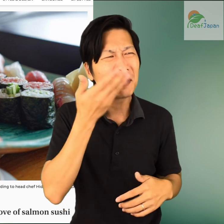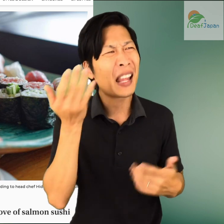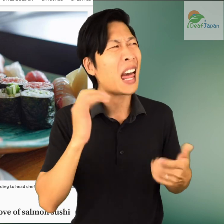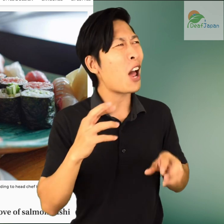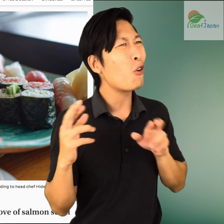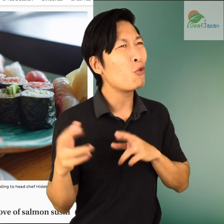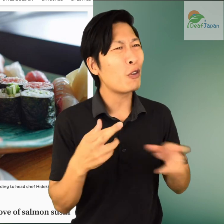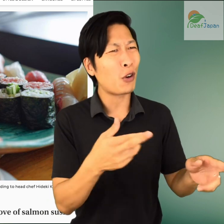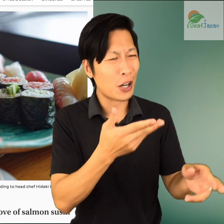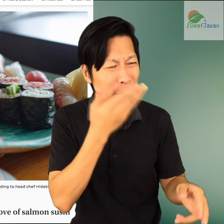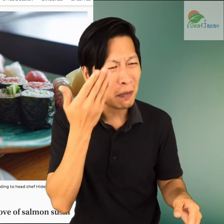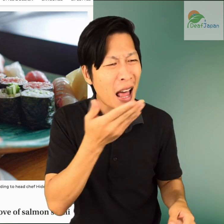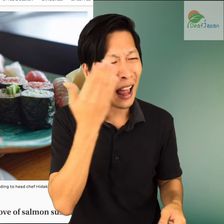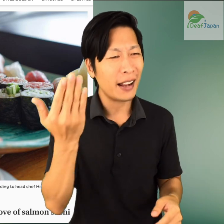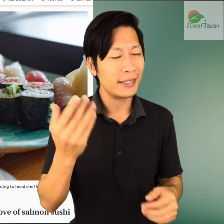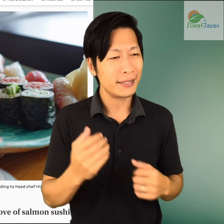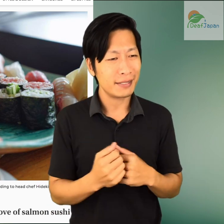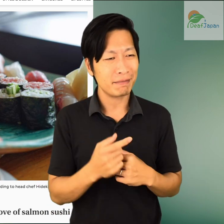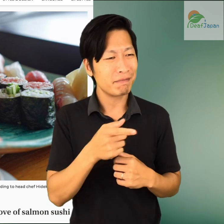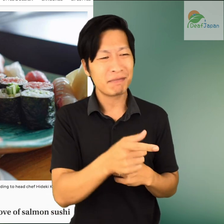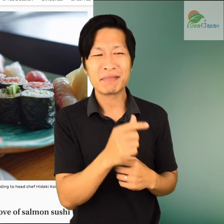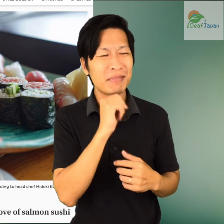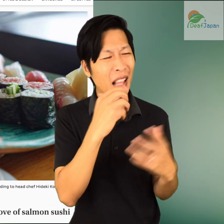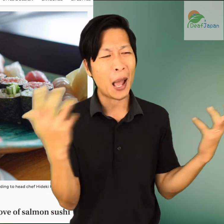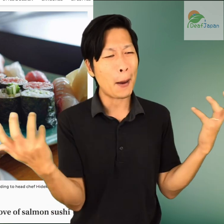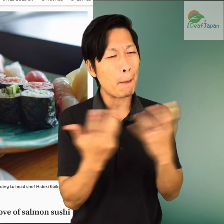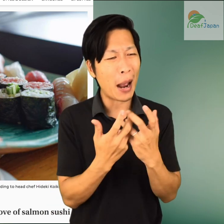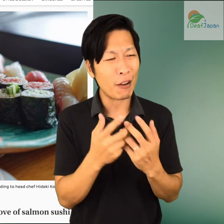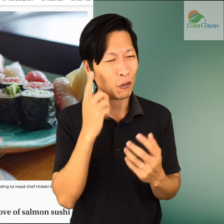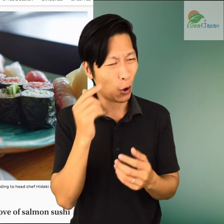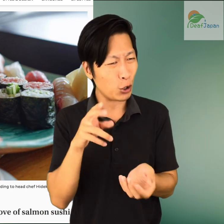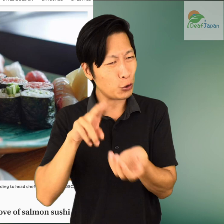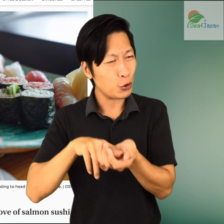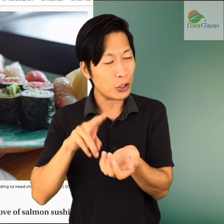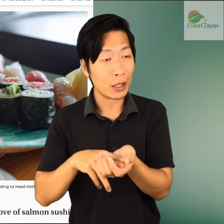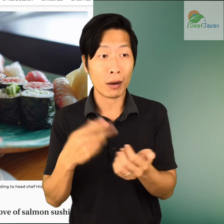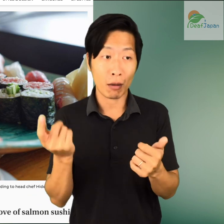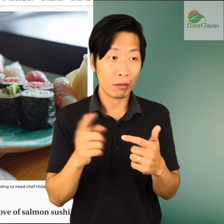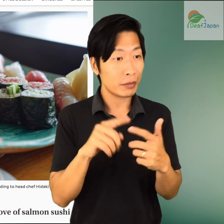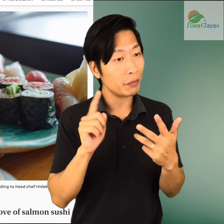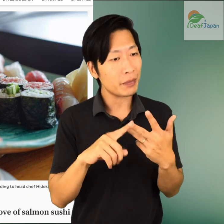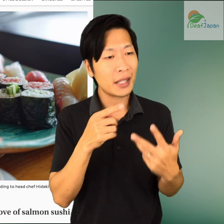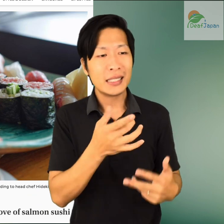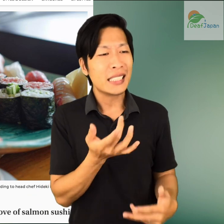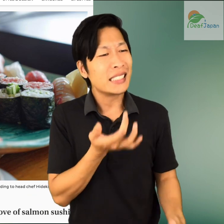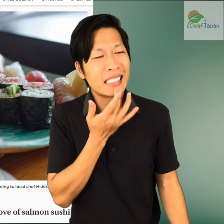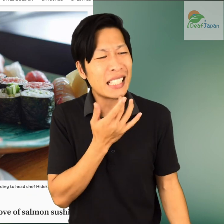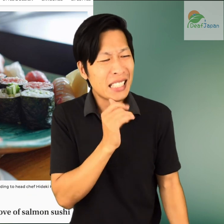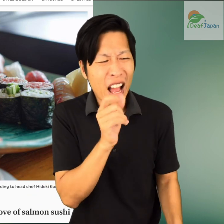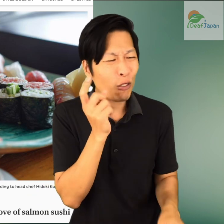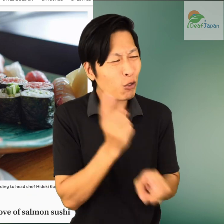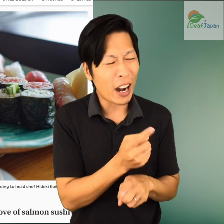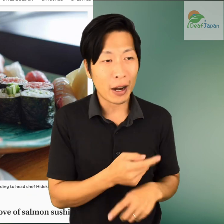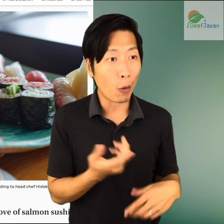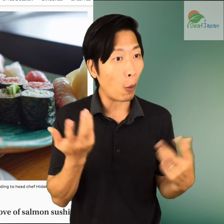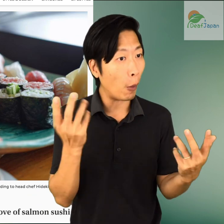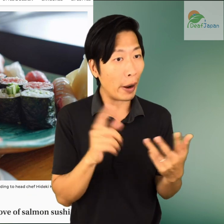The smell had a river-like quality to it that was unsuitable for sushi. Or, the taste wasn't right.